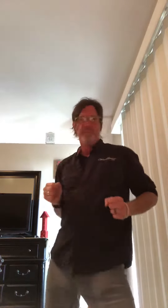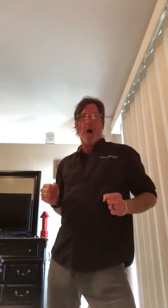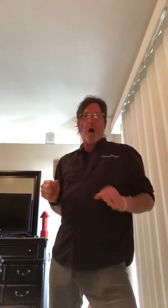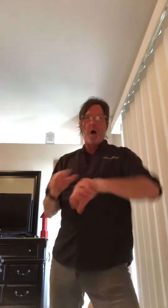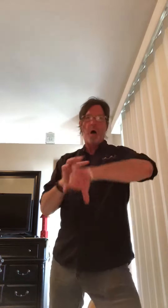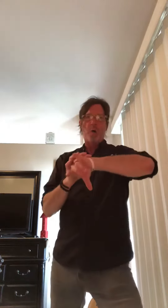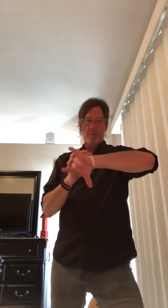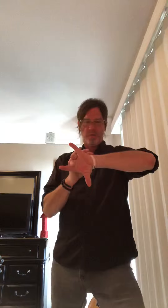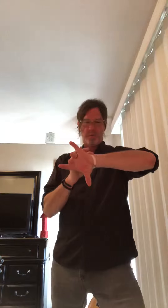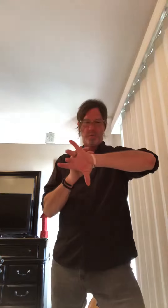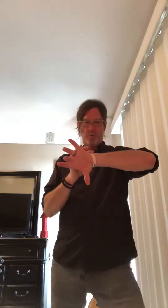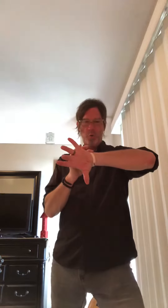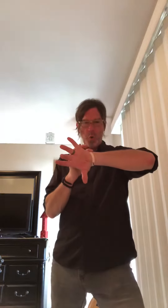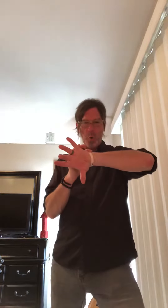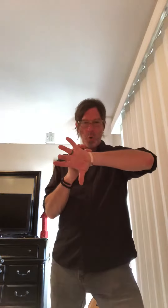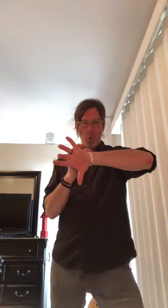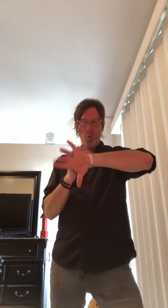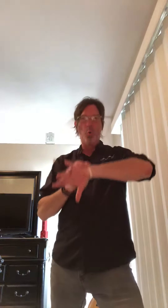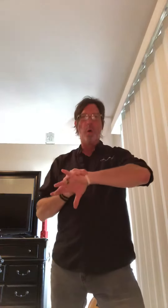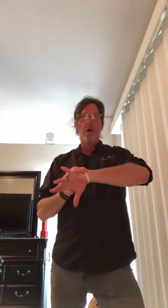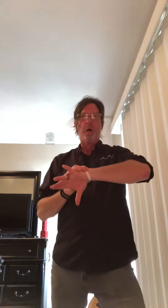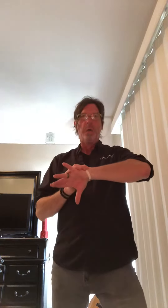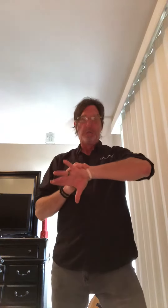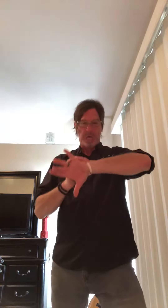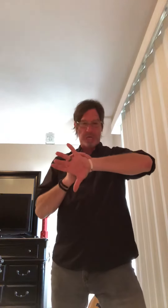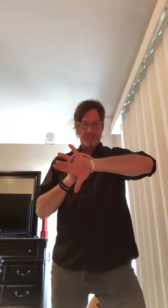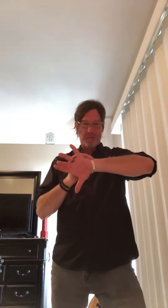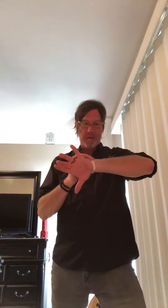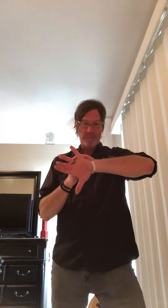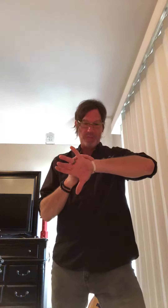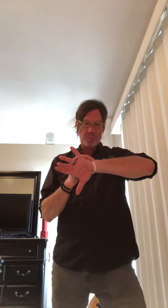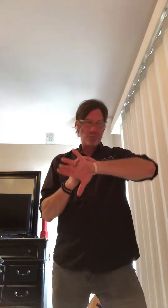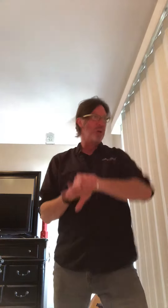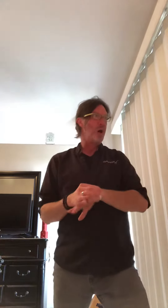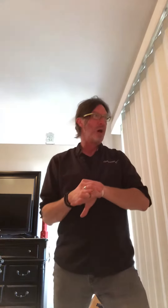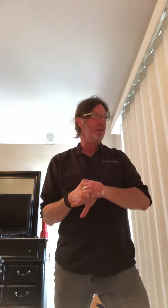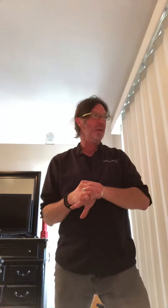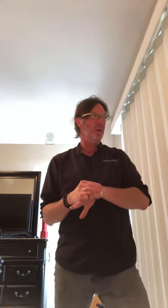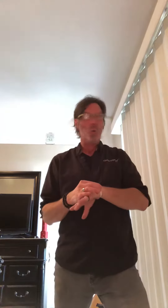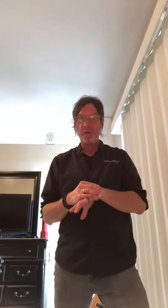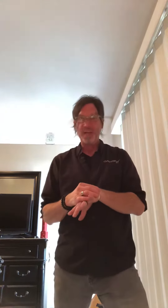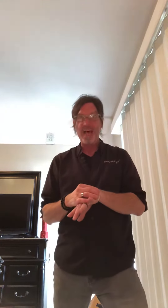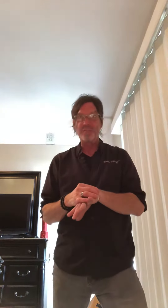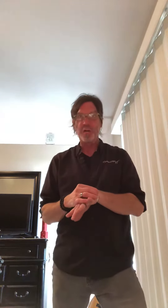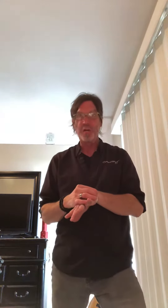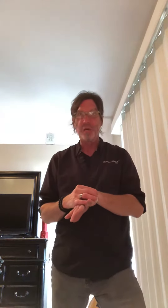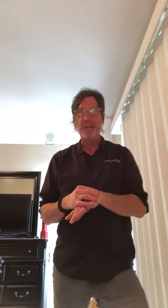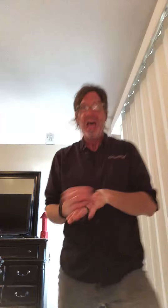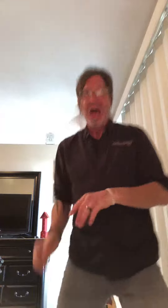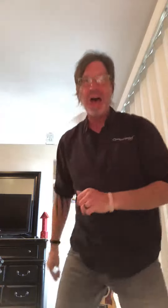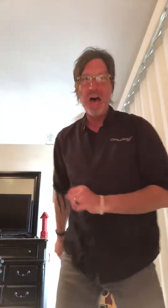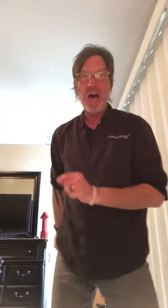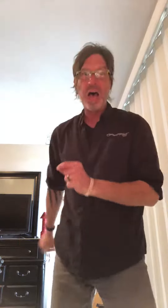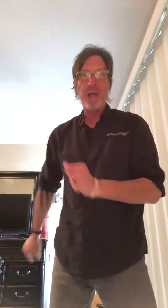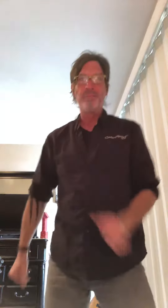Uh-oh. Ooh, our time is almost gone. We're going to have to hurry. I'm